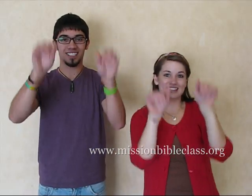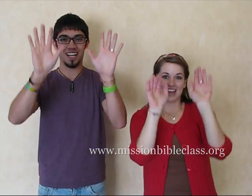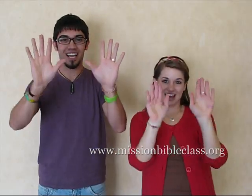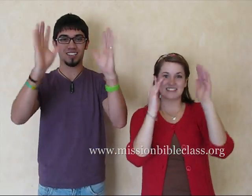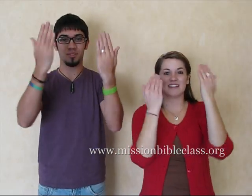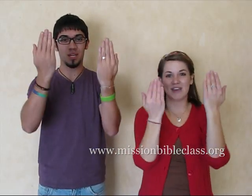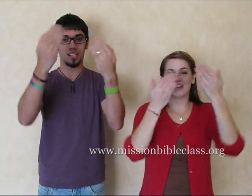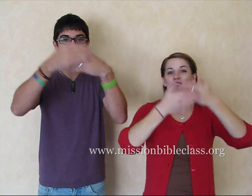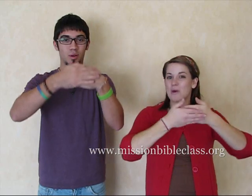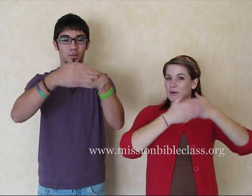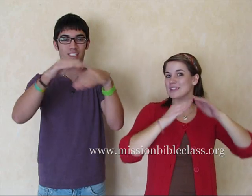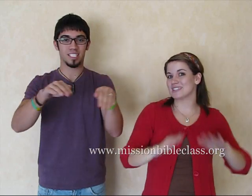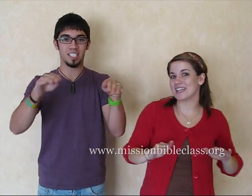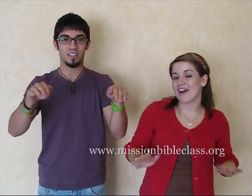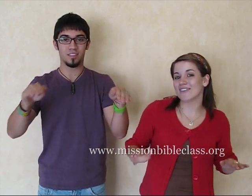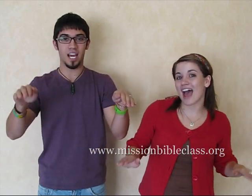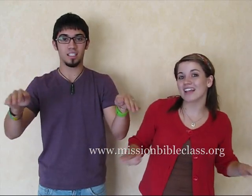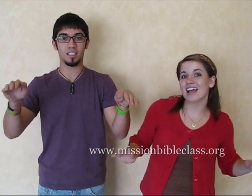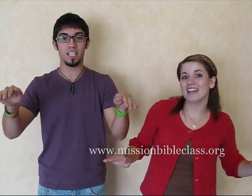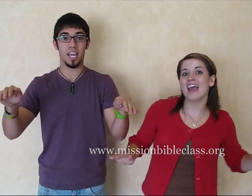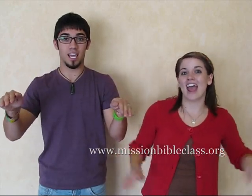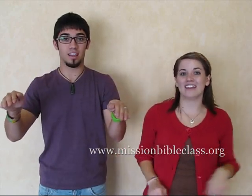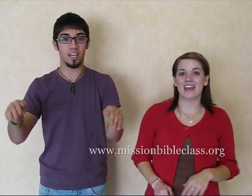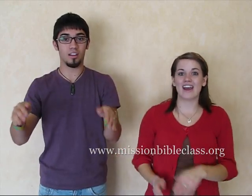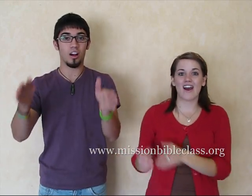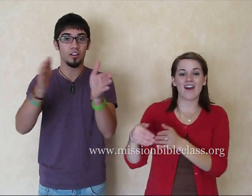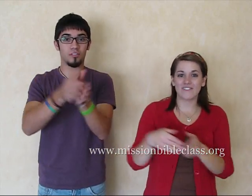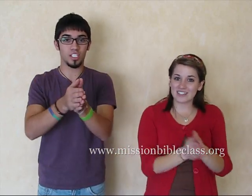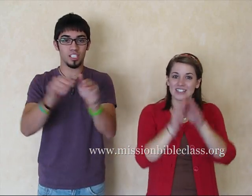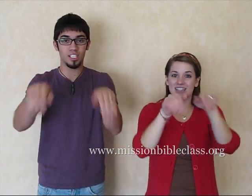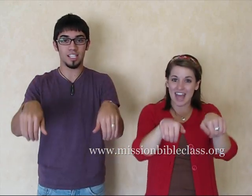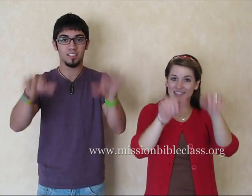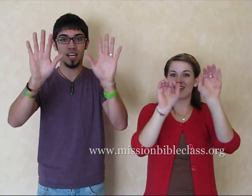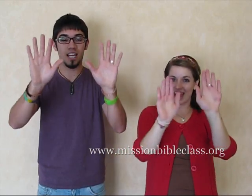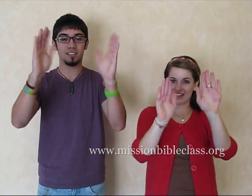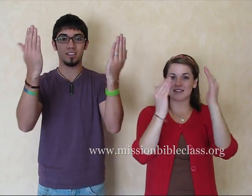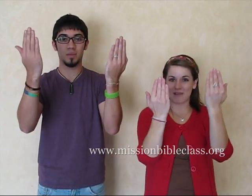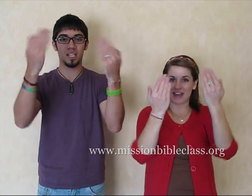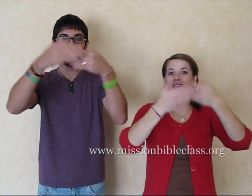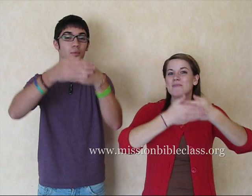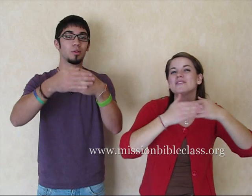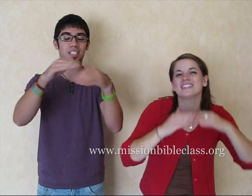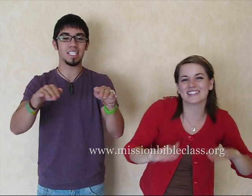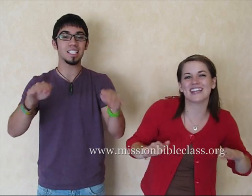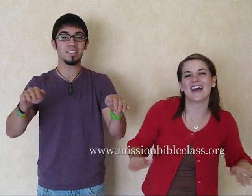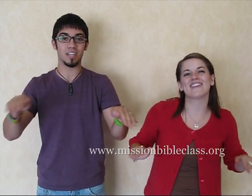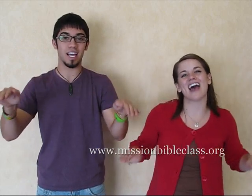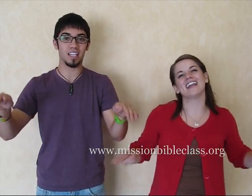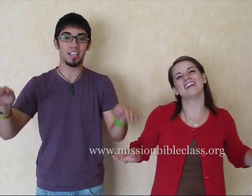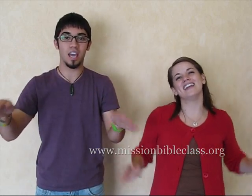in the hands of the man in the boat in the sea of Galilee. And there are fish in the nets of the hands of the man in the boat in the sea of Galilee.